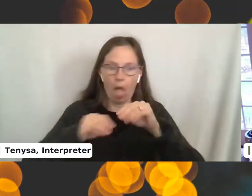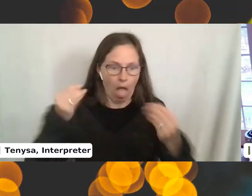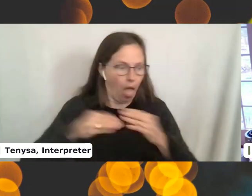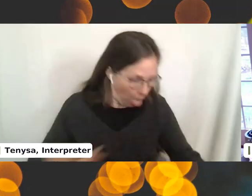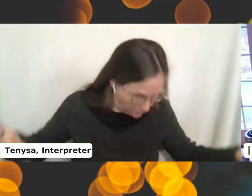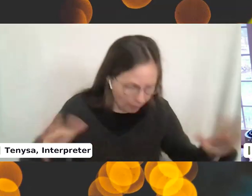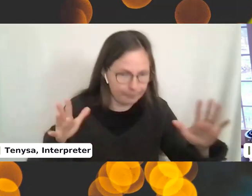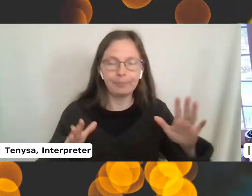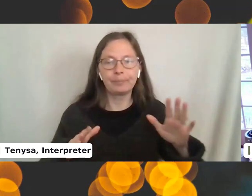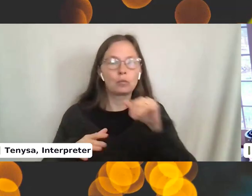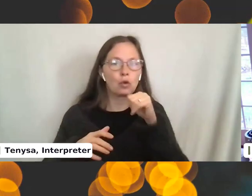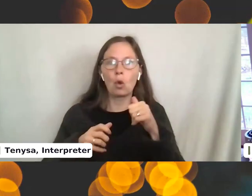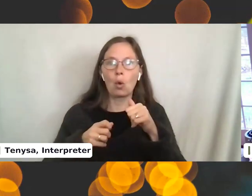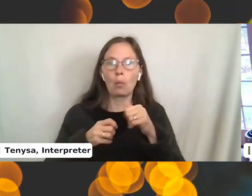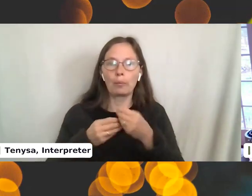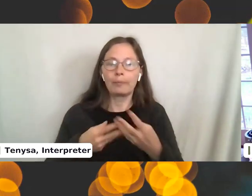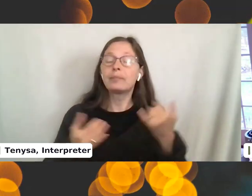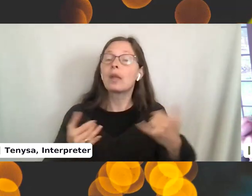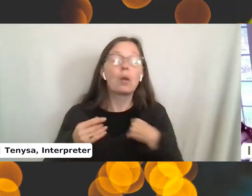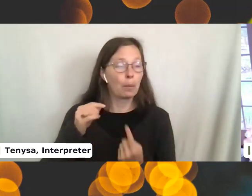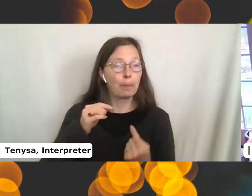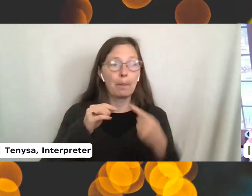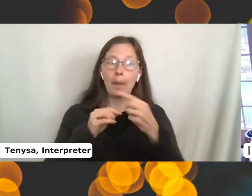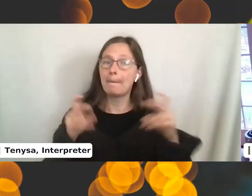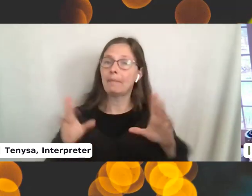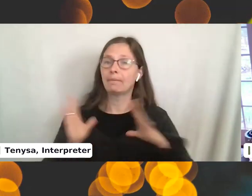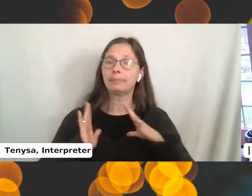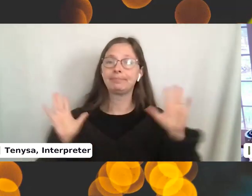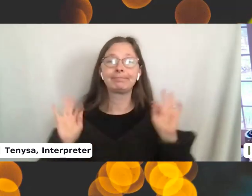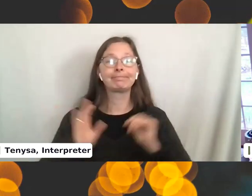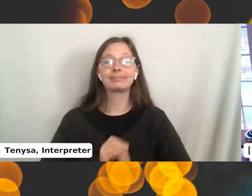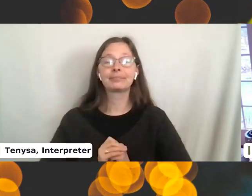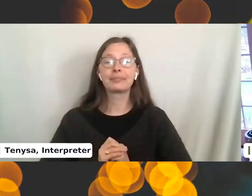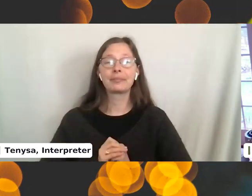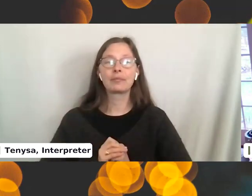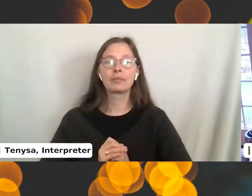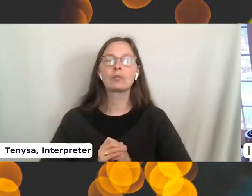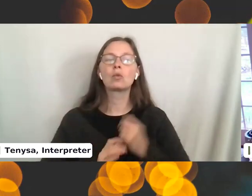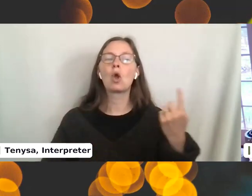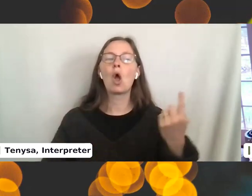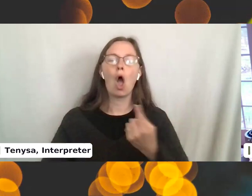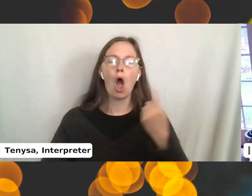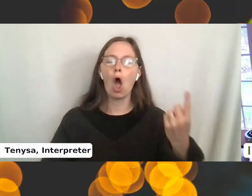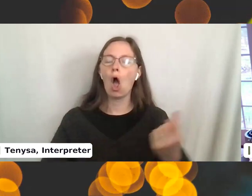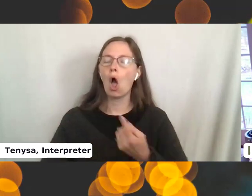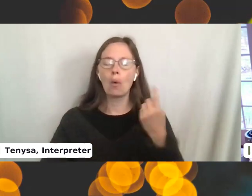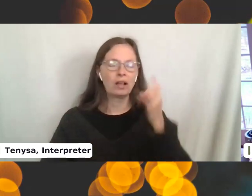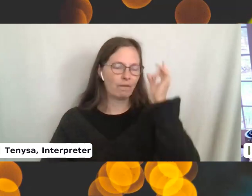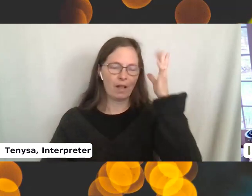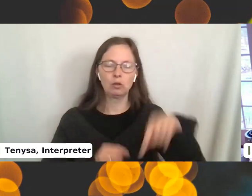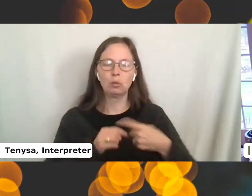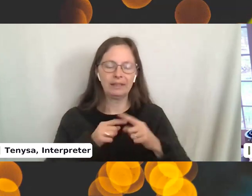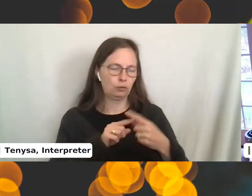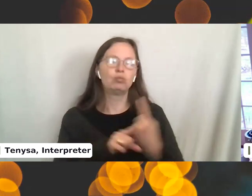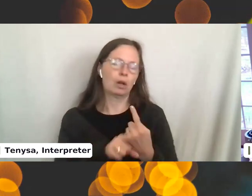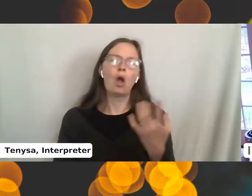You don't pull anything out. Look, now they're right back on there. Always violence when knitting. Listen, always choose violence. Okay.